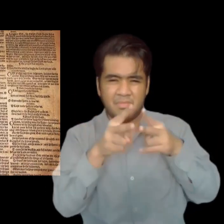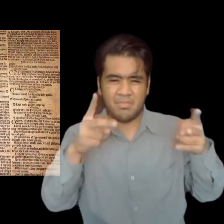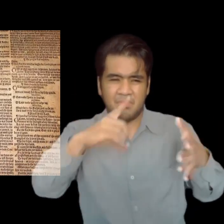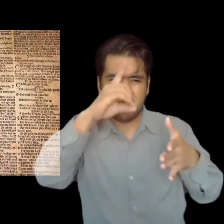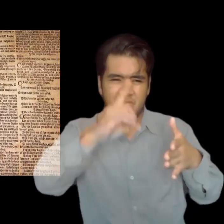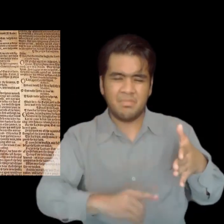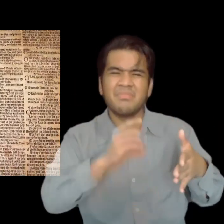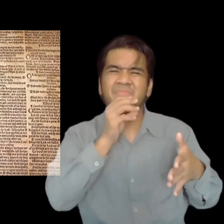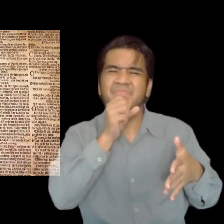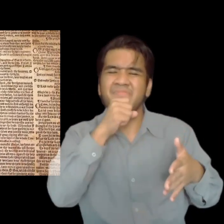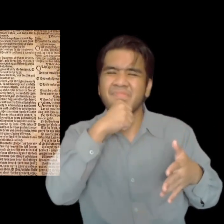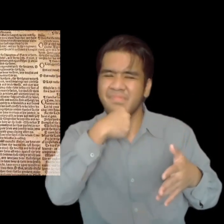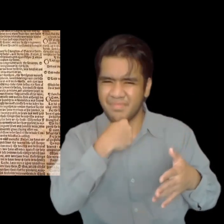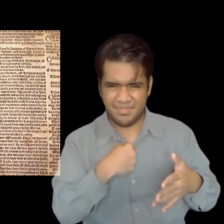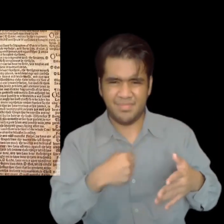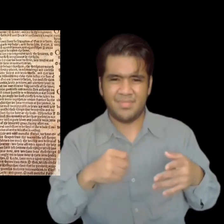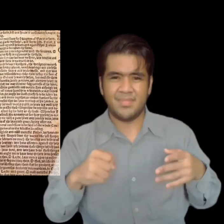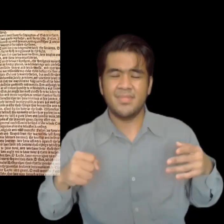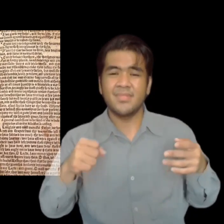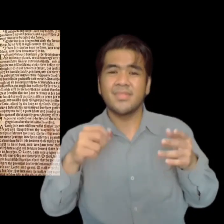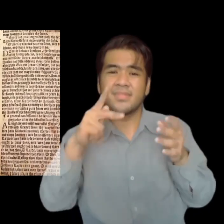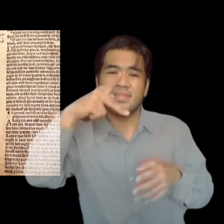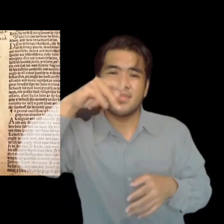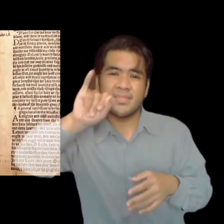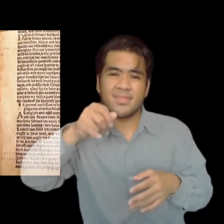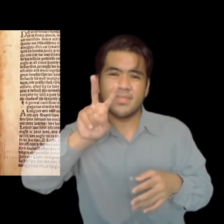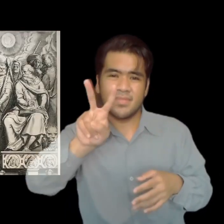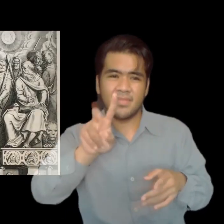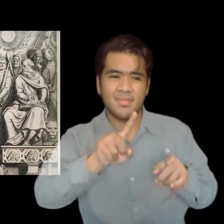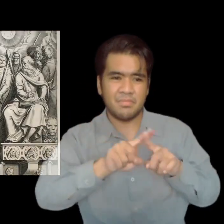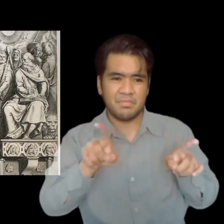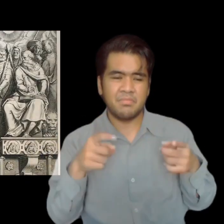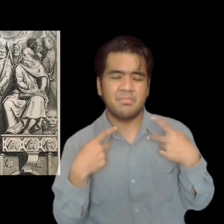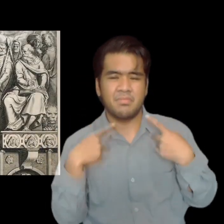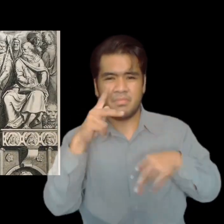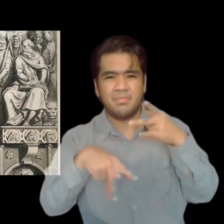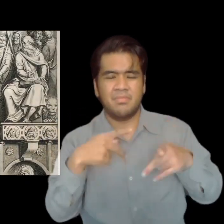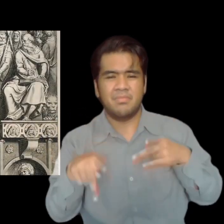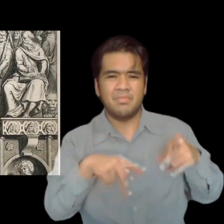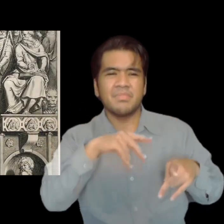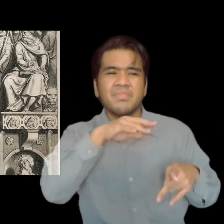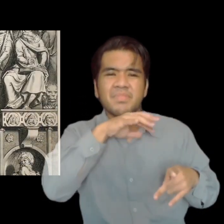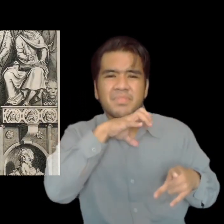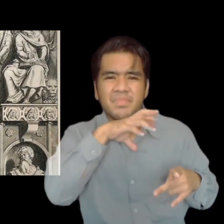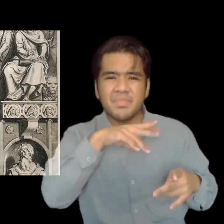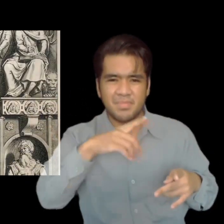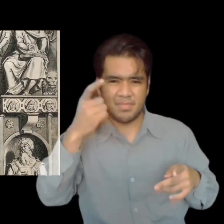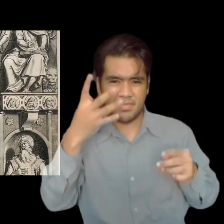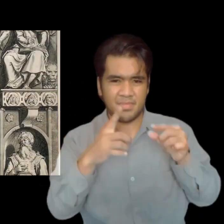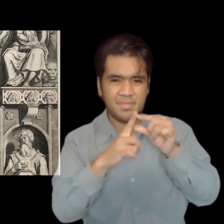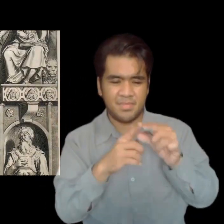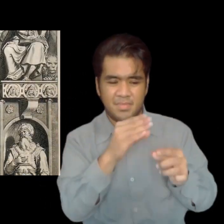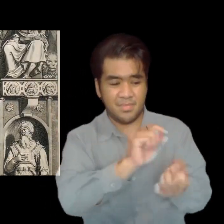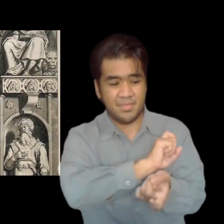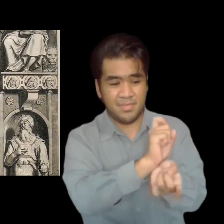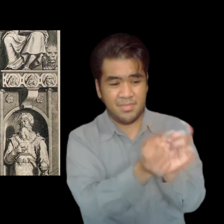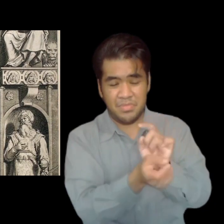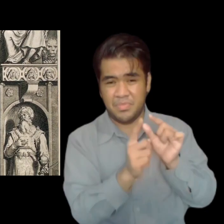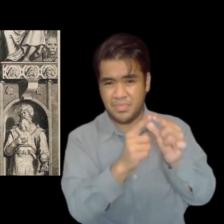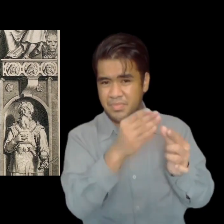which could affect the reader's interpretation of the Bible. And in 1611, the King James Bible was successfully printed, and up to